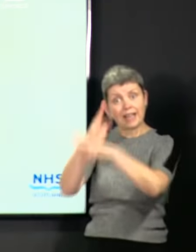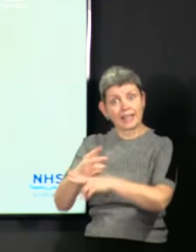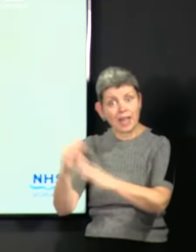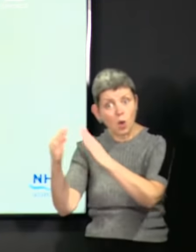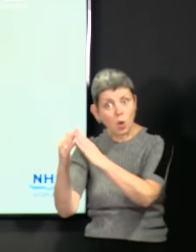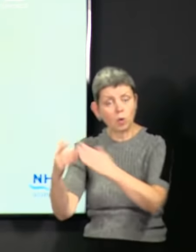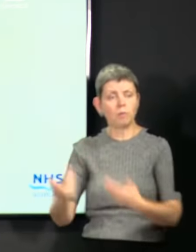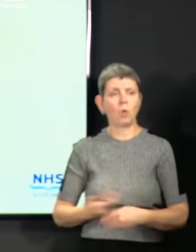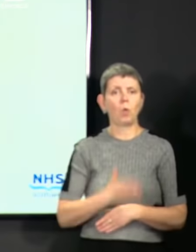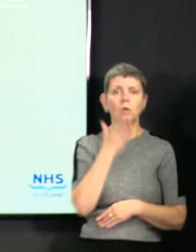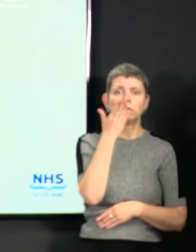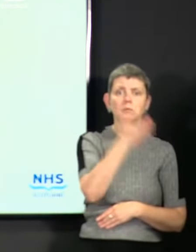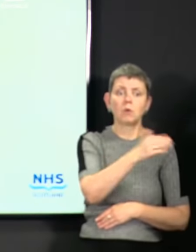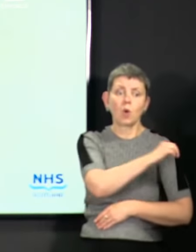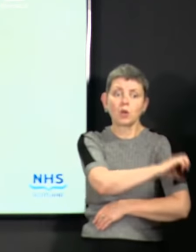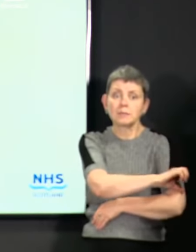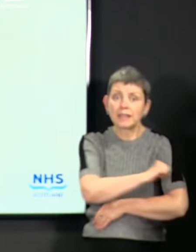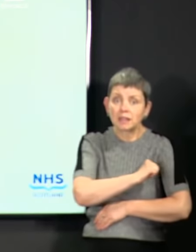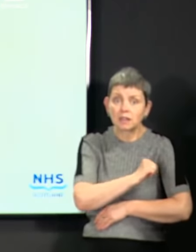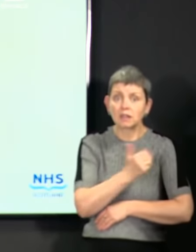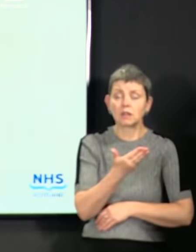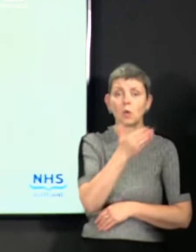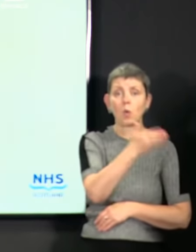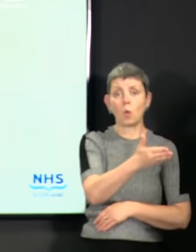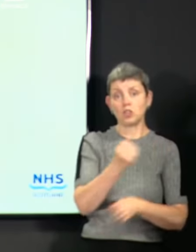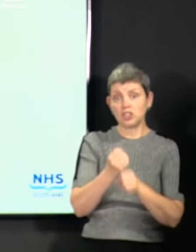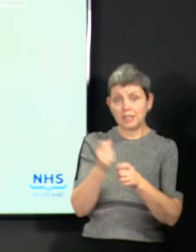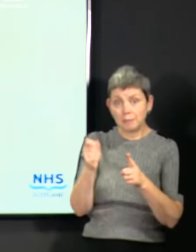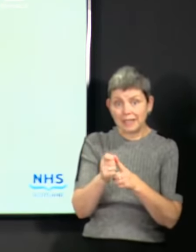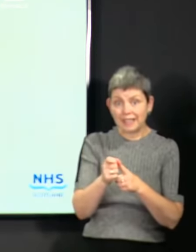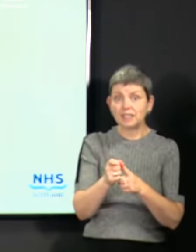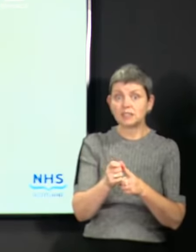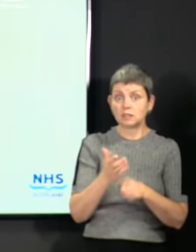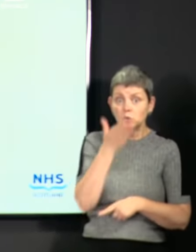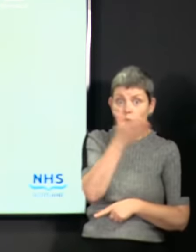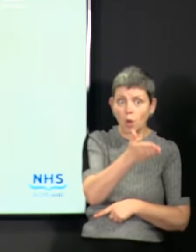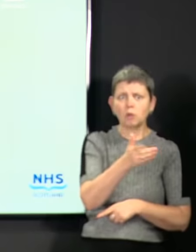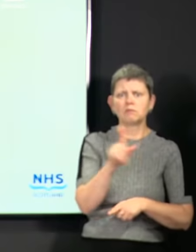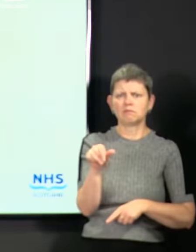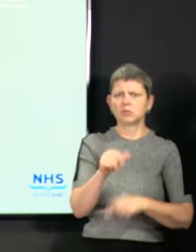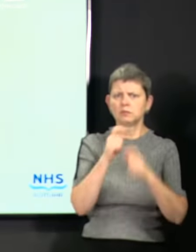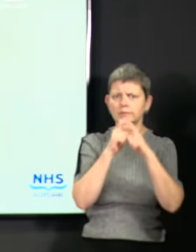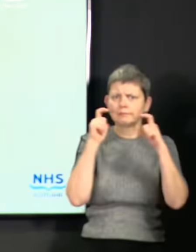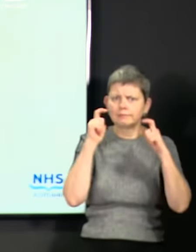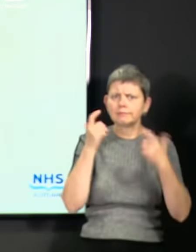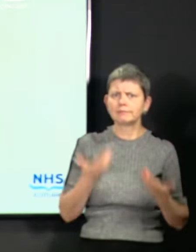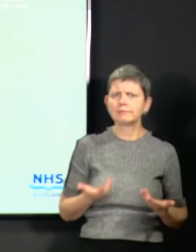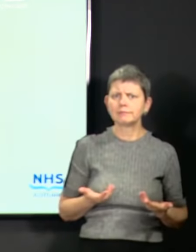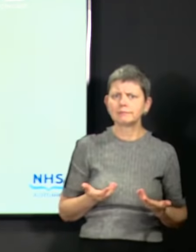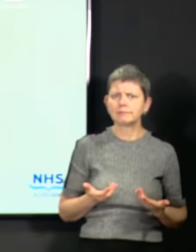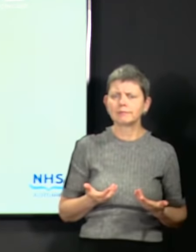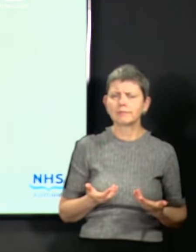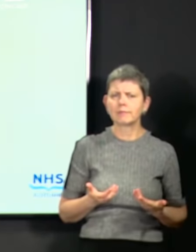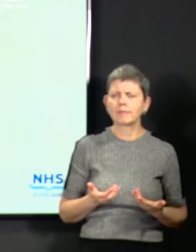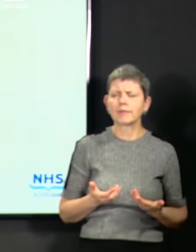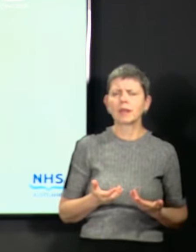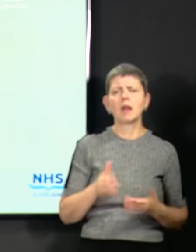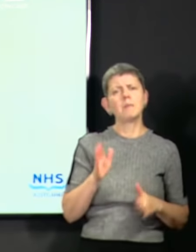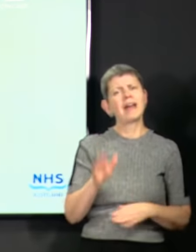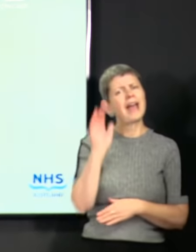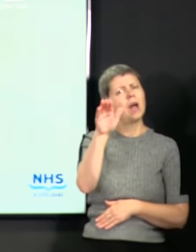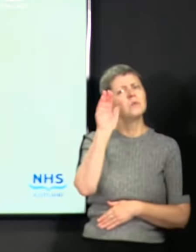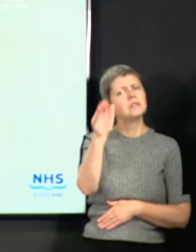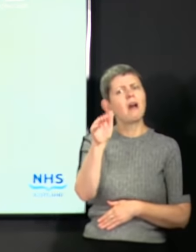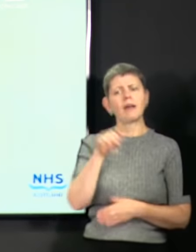hospitals as an outpatient, visits to GP surgeries or pharmacies. There is no evidence, though, that you need to wear them outdoors,